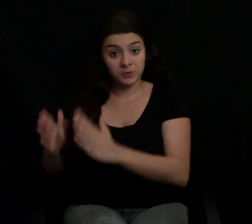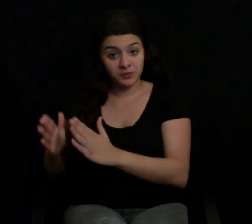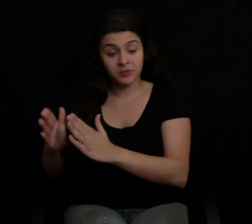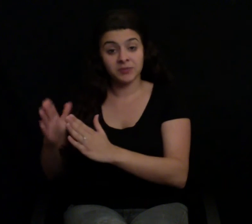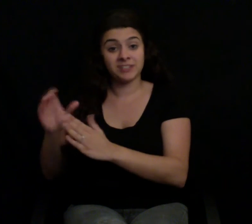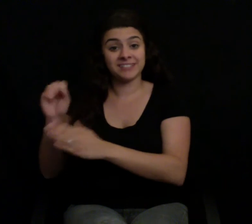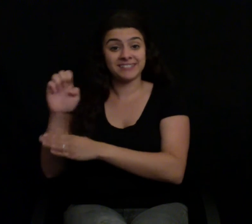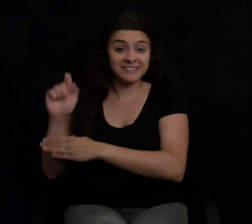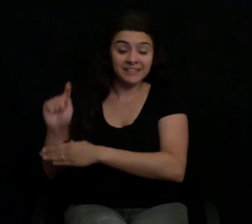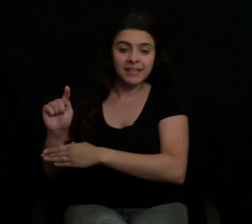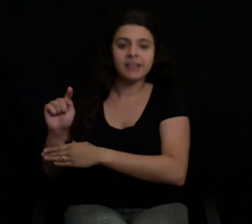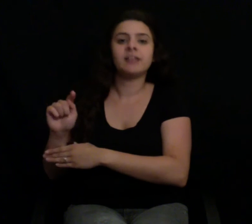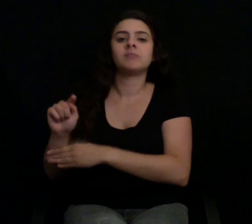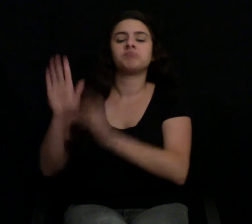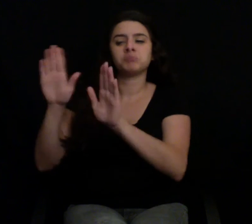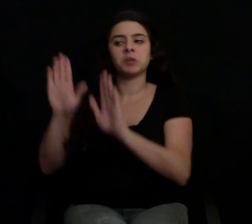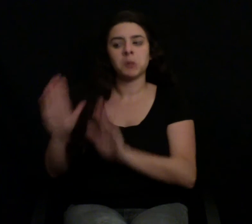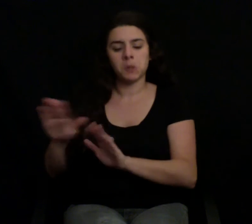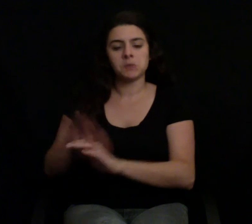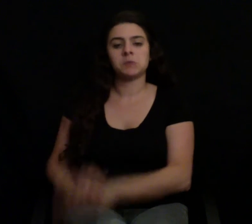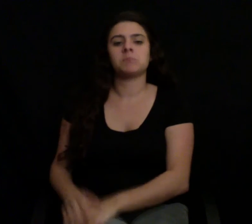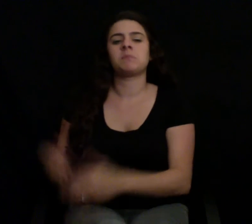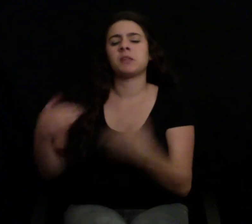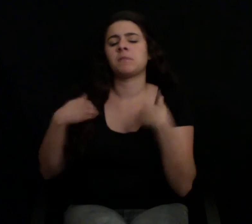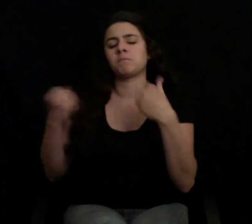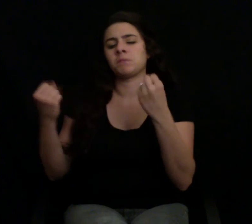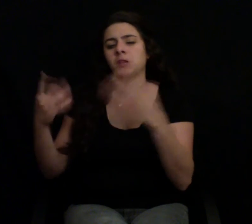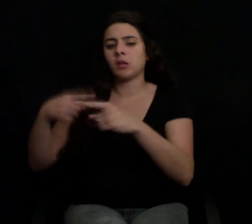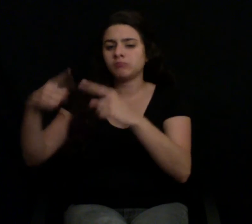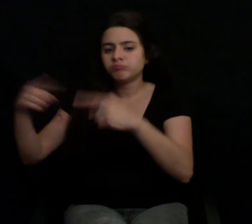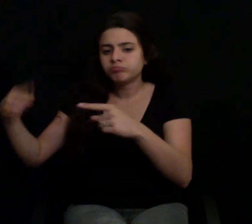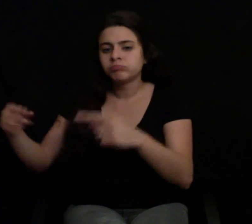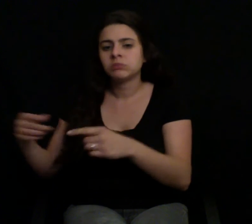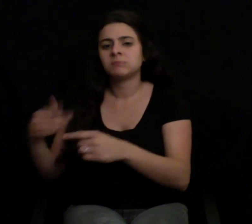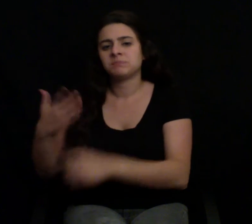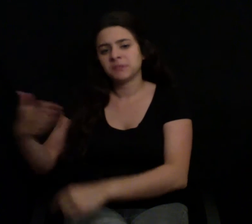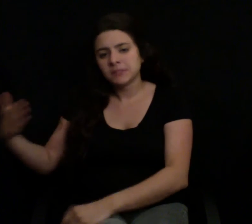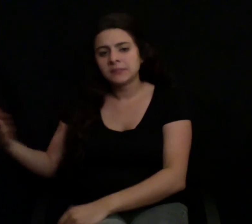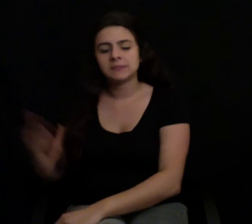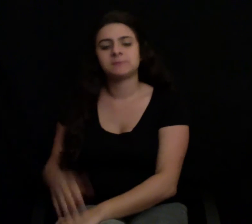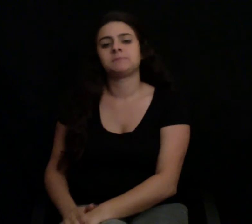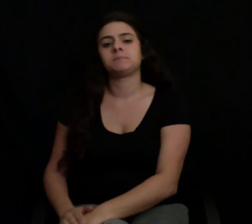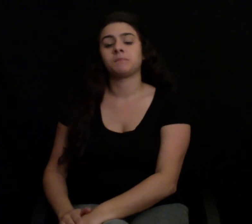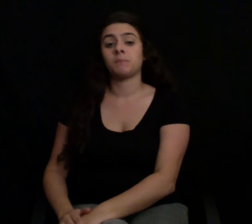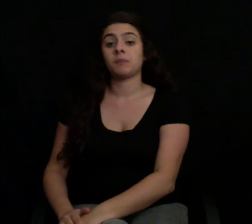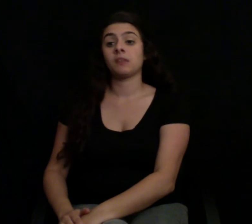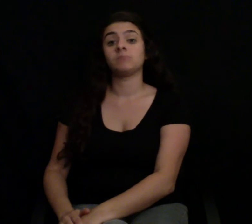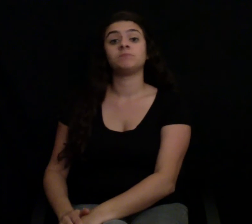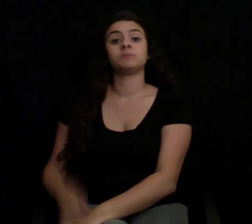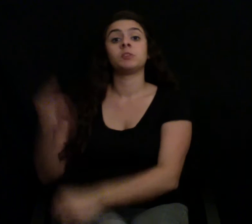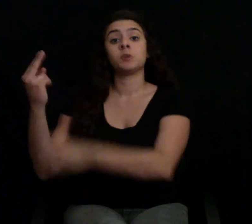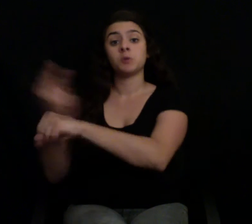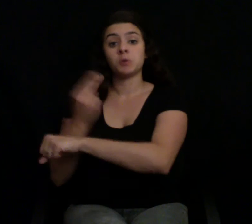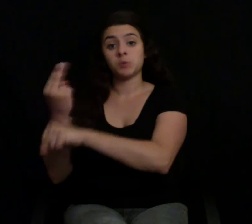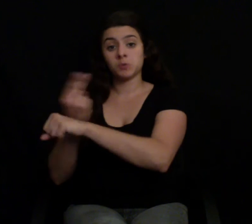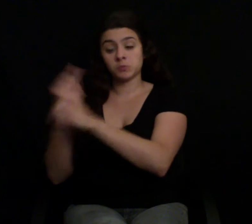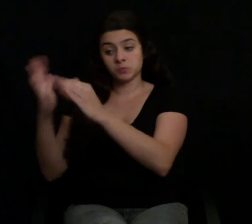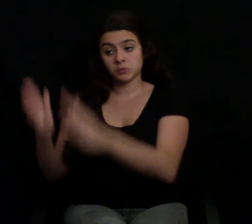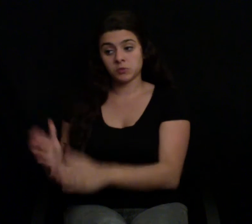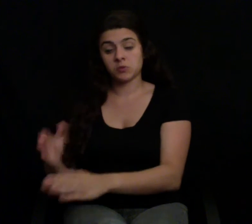moisturizing shave cream, and three razor blades. Though, don't take my word for it. A Redditor named Zacatec, that's Z-A-C